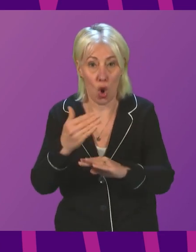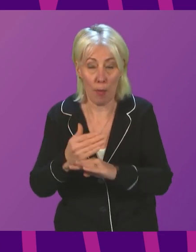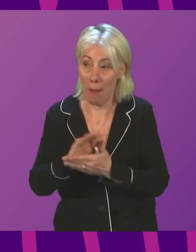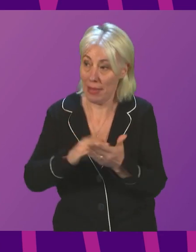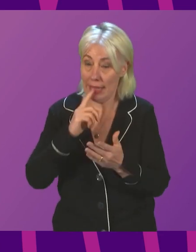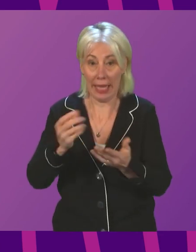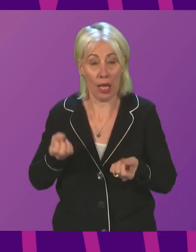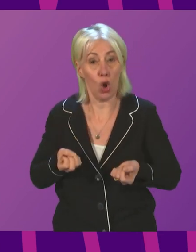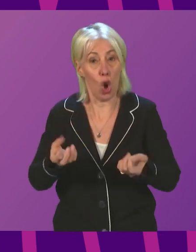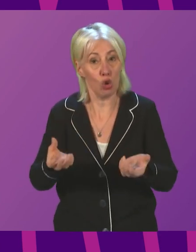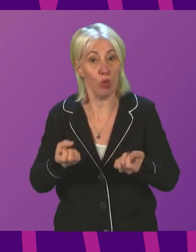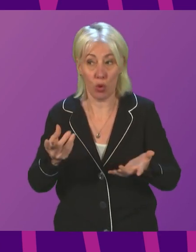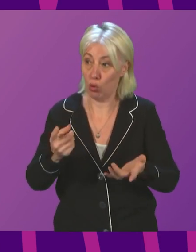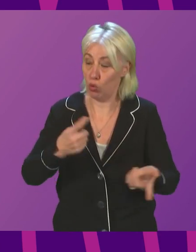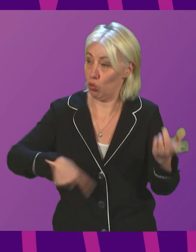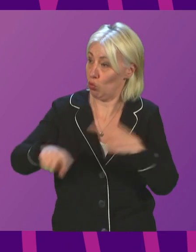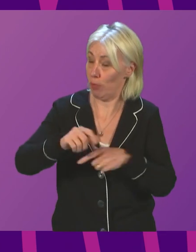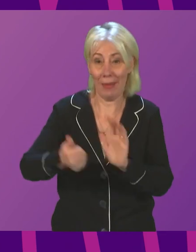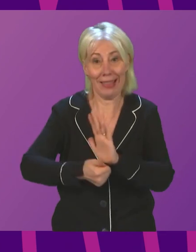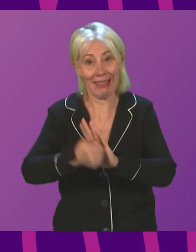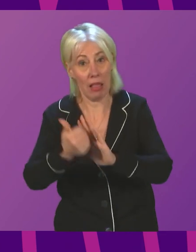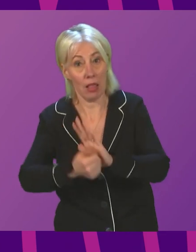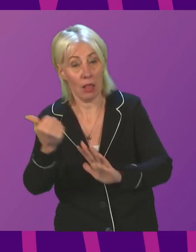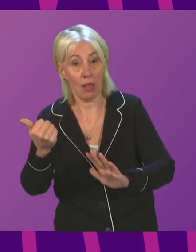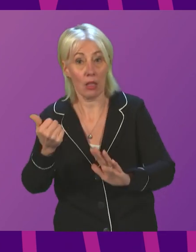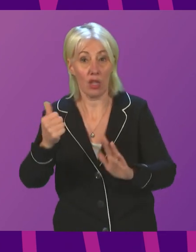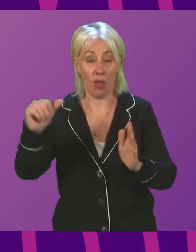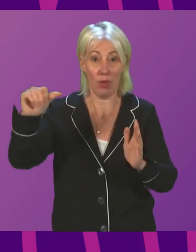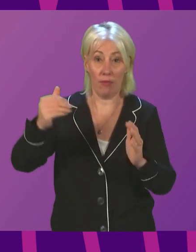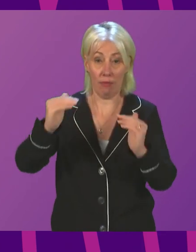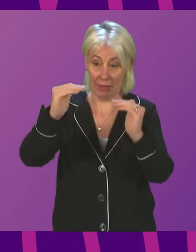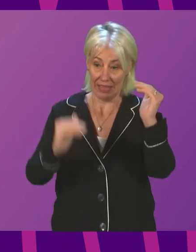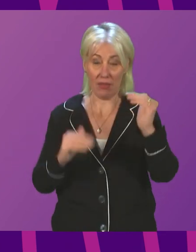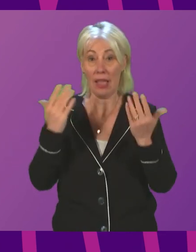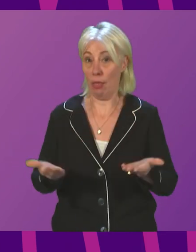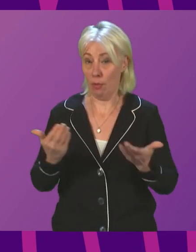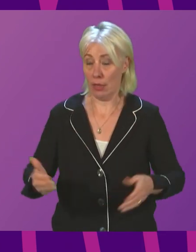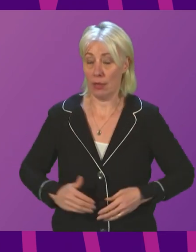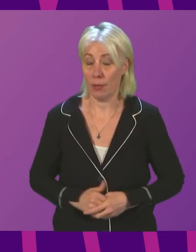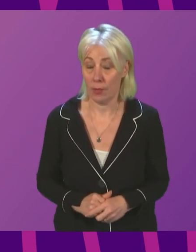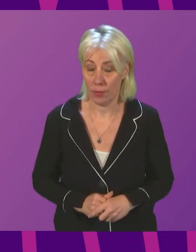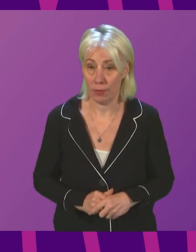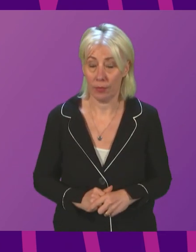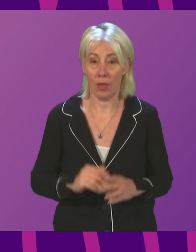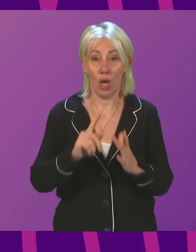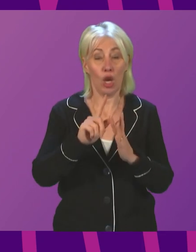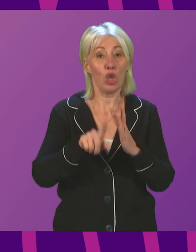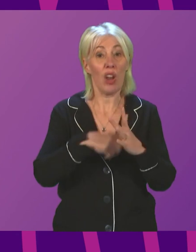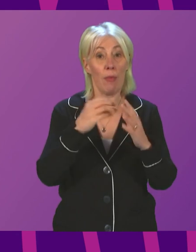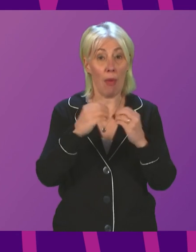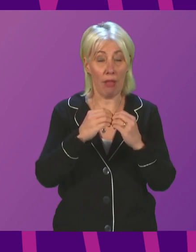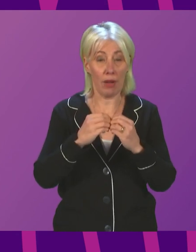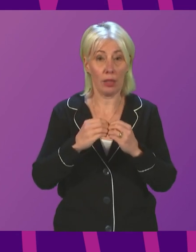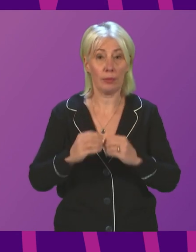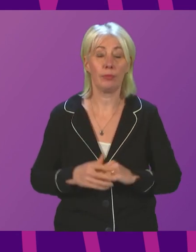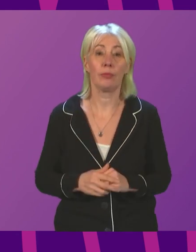contribution to the skills requirements that we have within the economy at this time. Jeremy Balfour to be followed by Emma